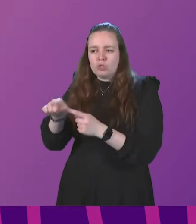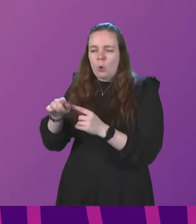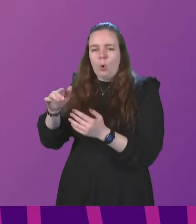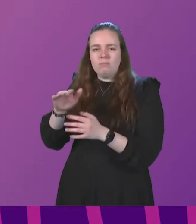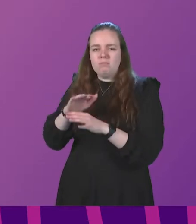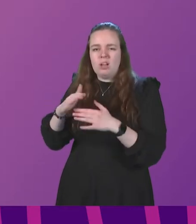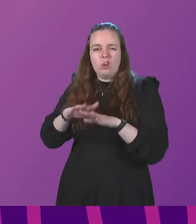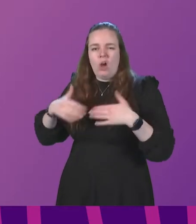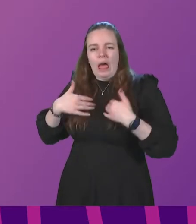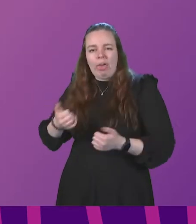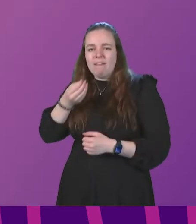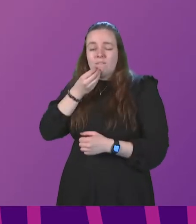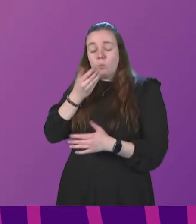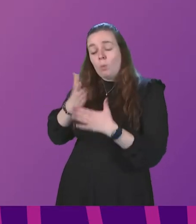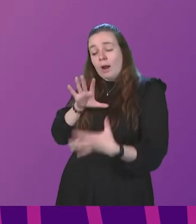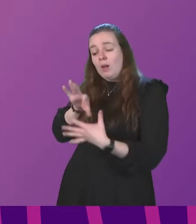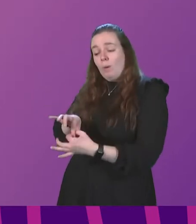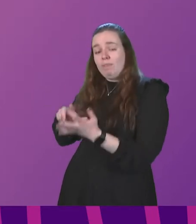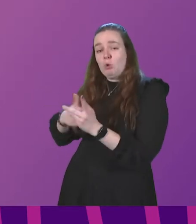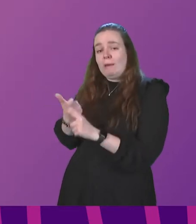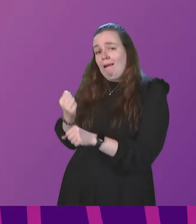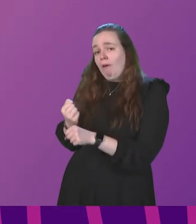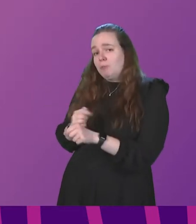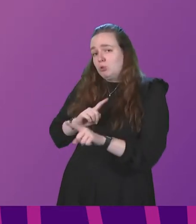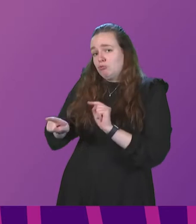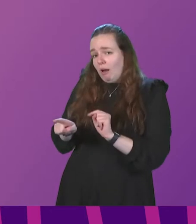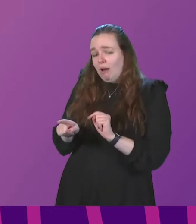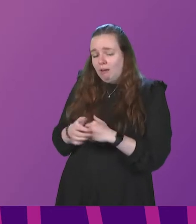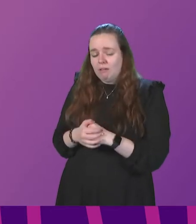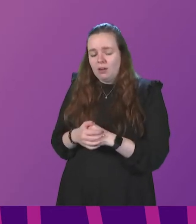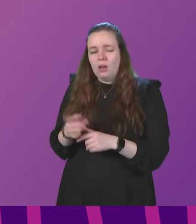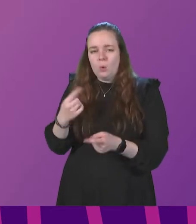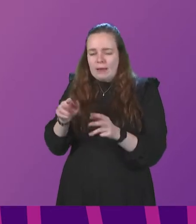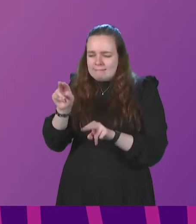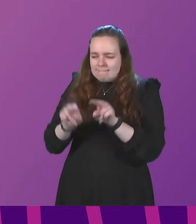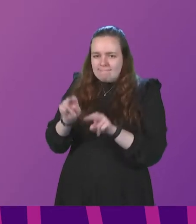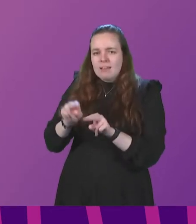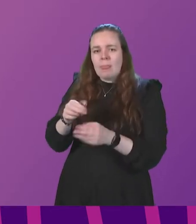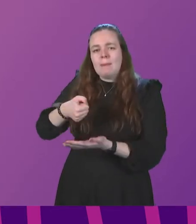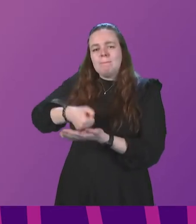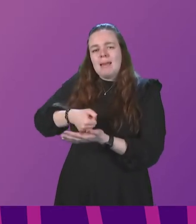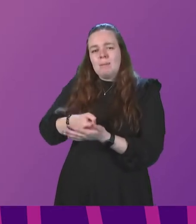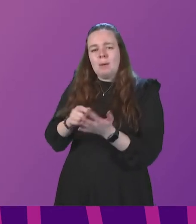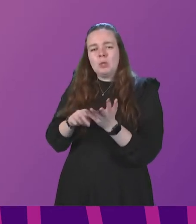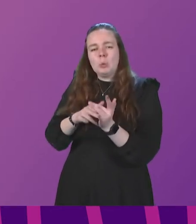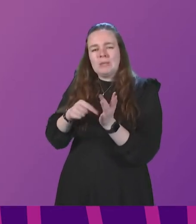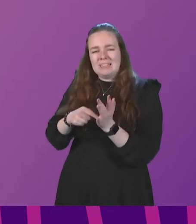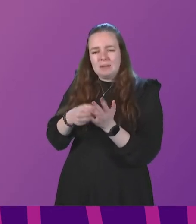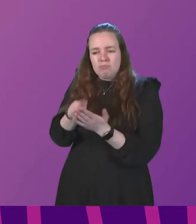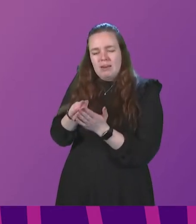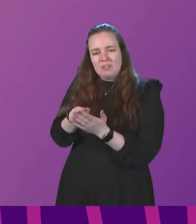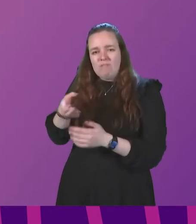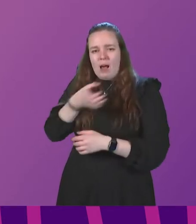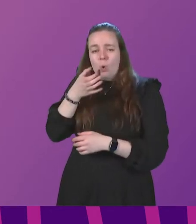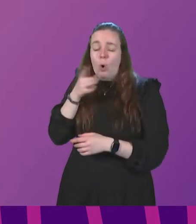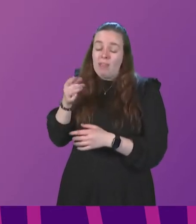food and drink, which we are working with the UK Government to do. We are evaluating the impact that minimum unit pricing of alcohol has had, that bold